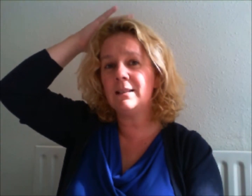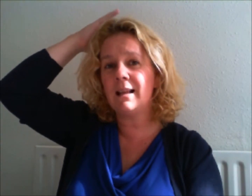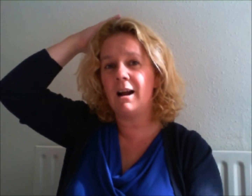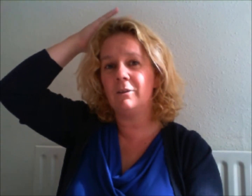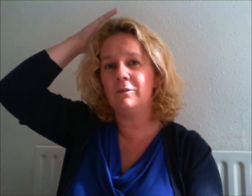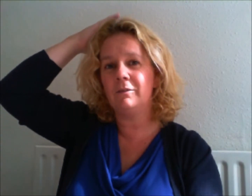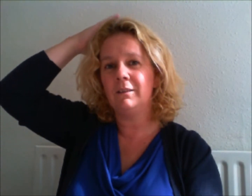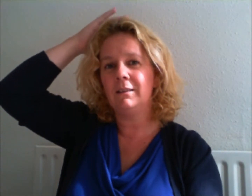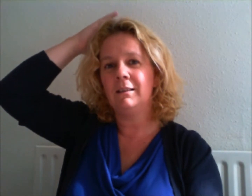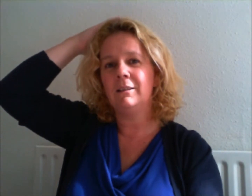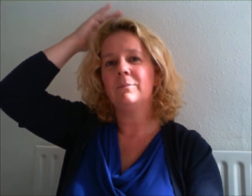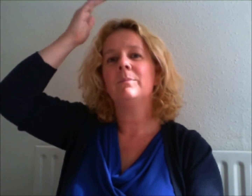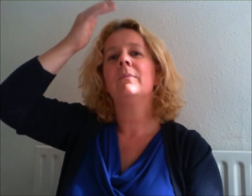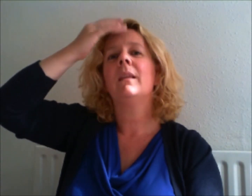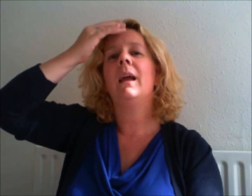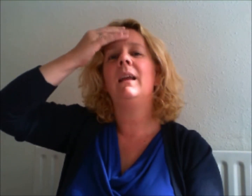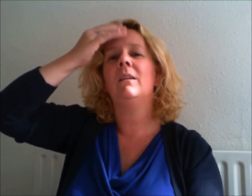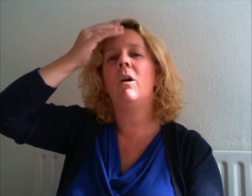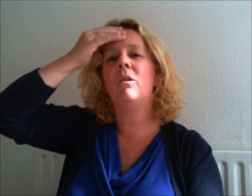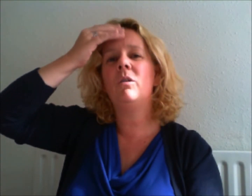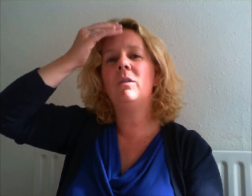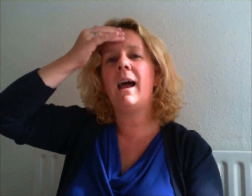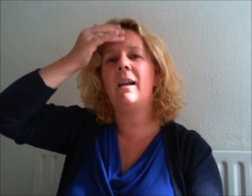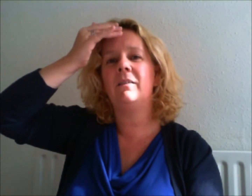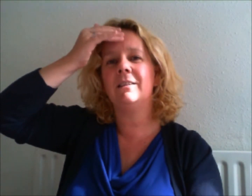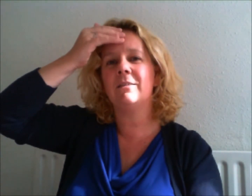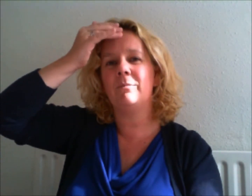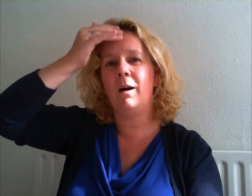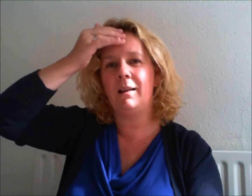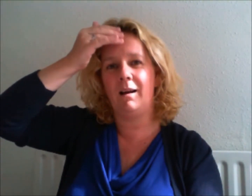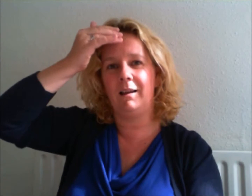myself in all areas of my life.